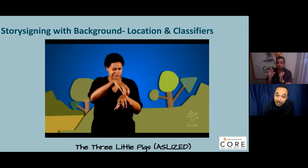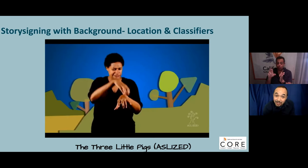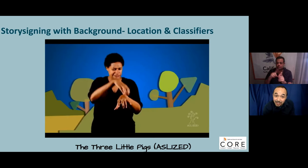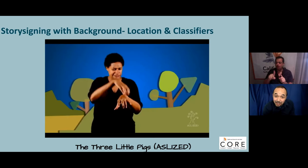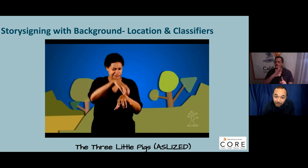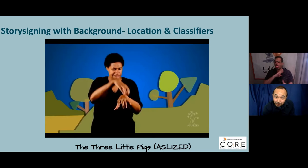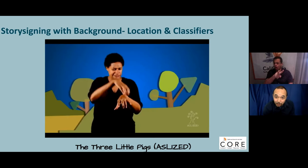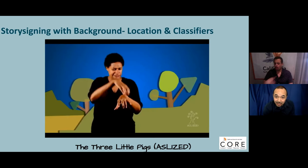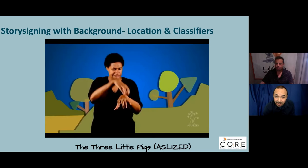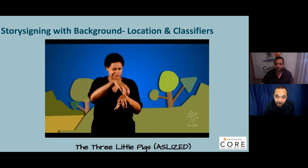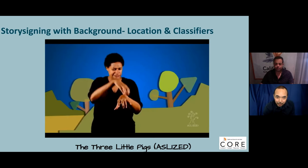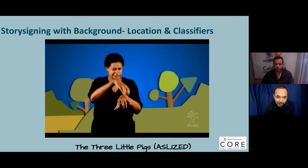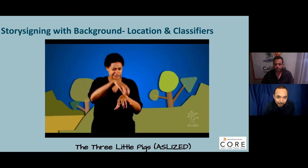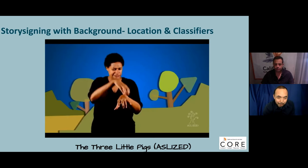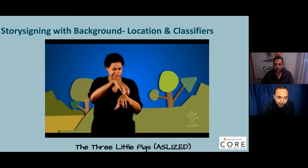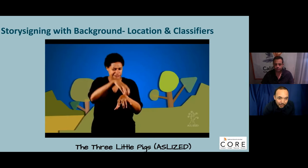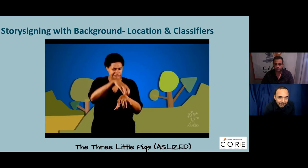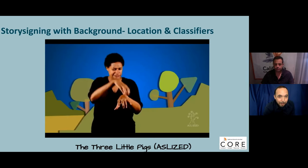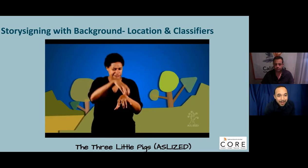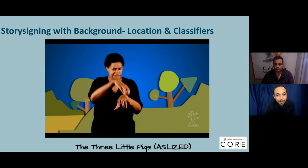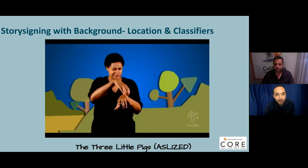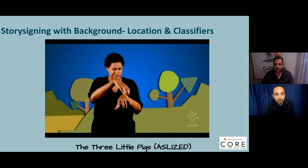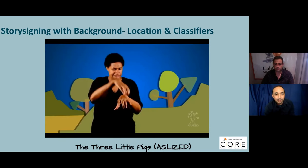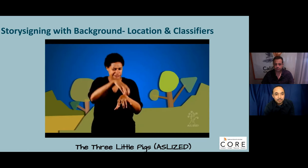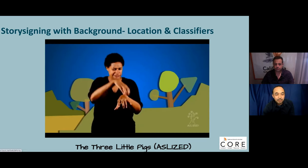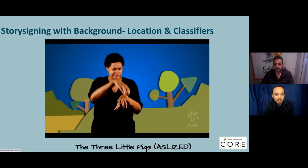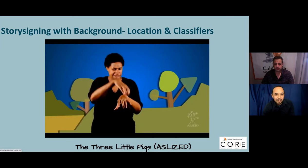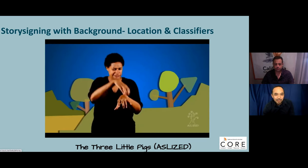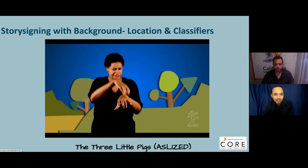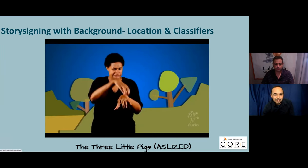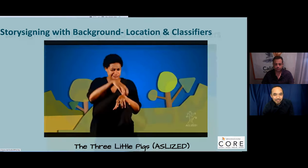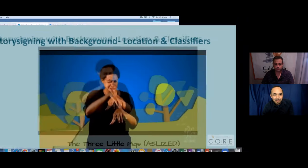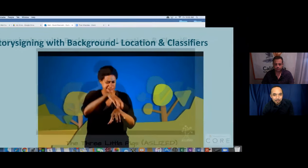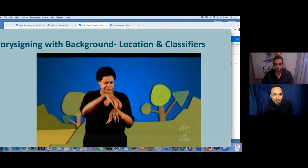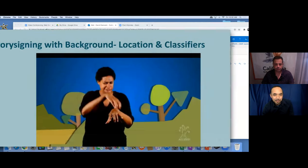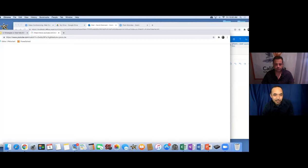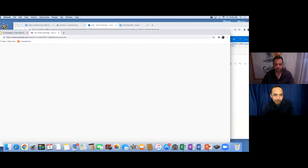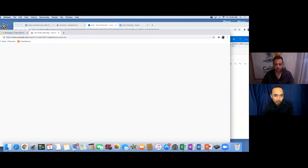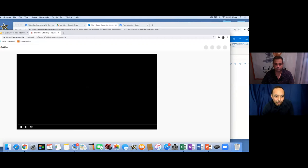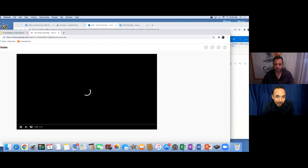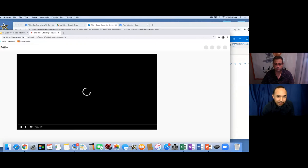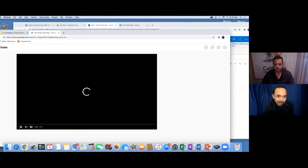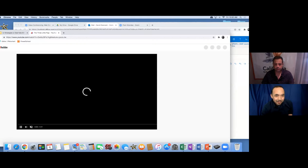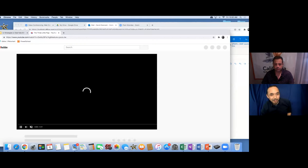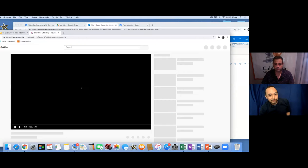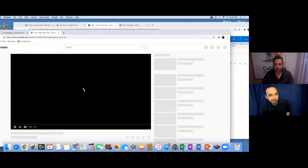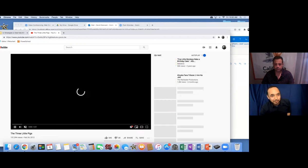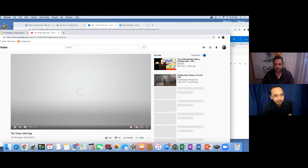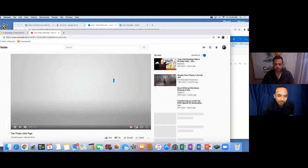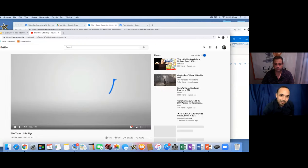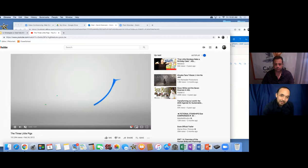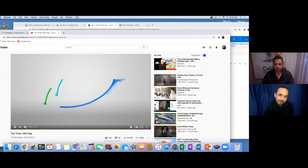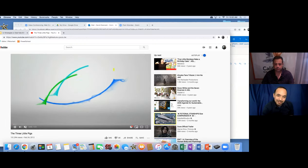And you can see this is still story signing because we have the book in the background. But this is kind of a cool one. Check this out.